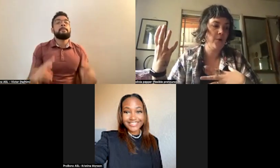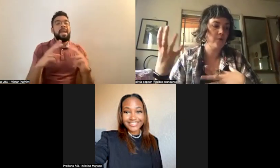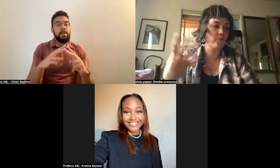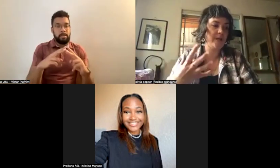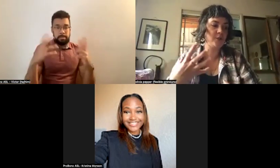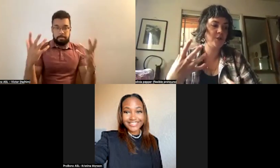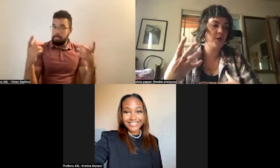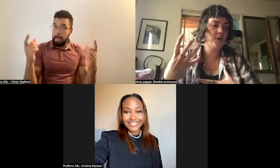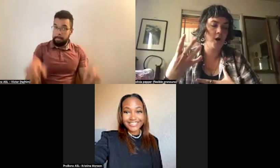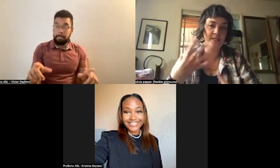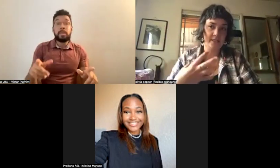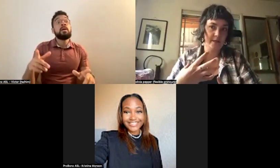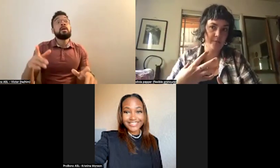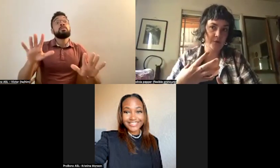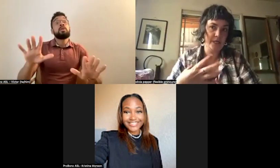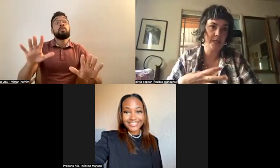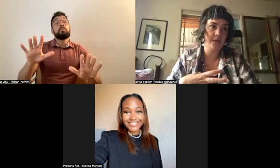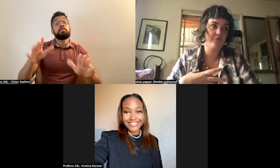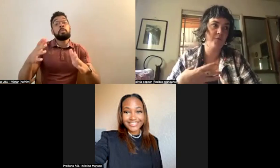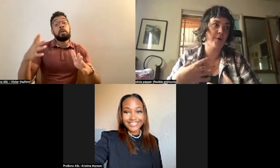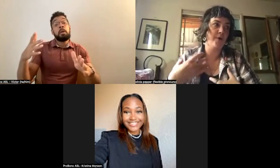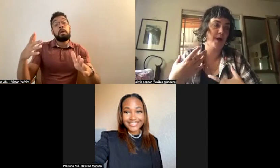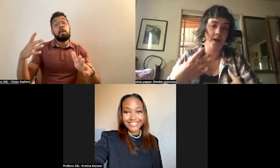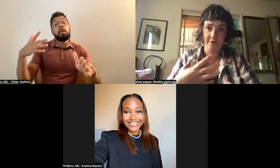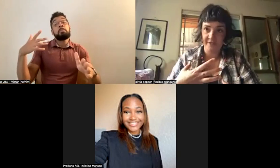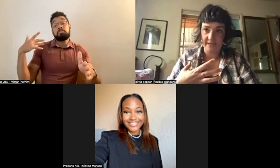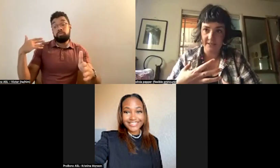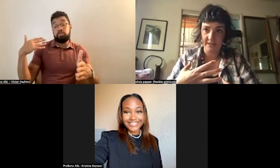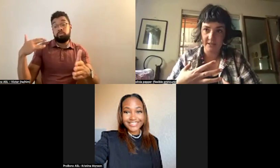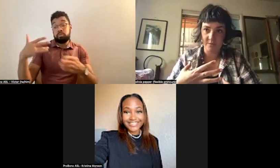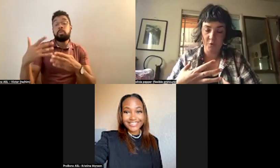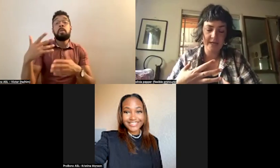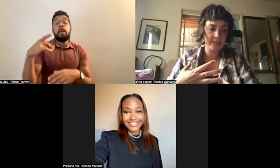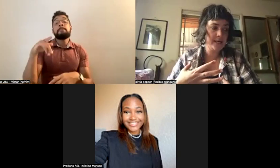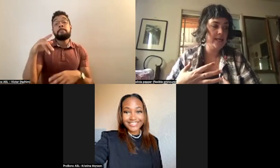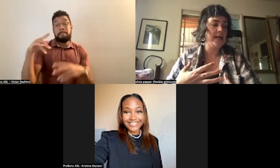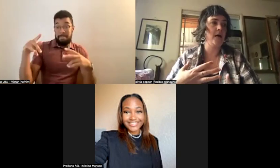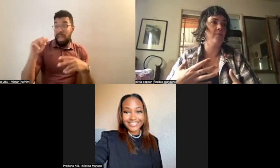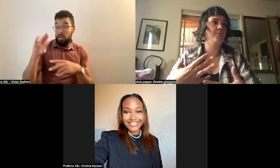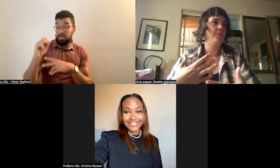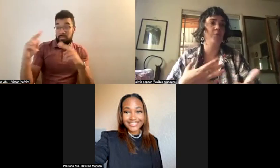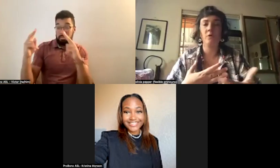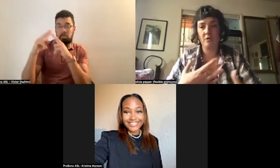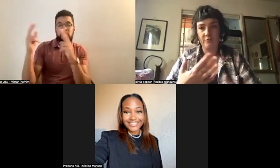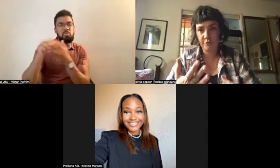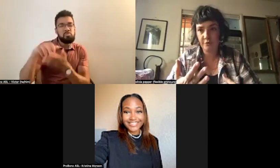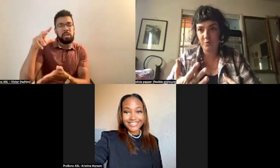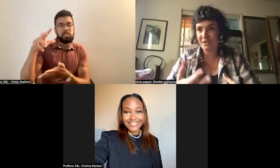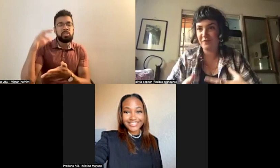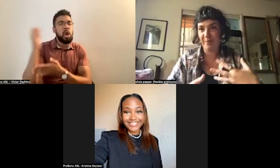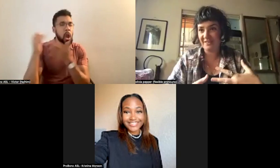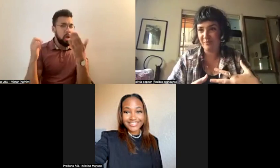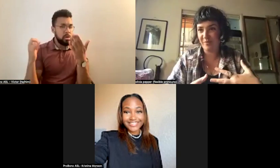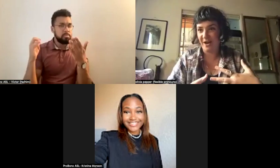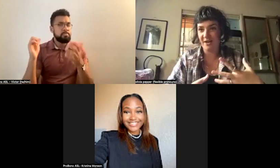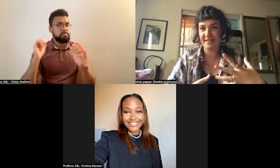rich artistic community for a number of decades, at this point. Um, the Moulin Rouge was